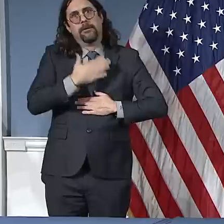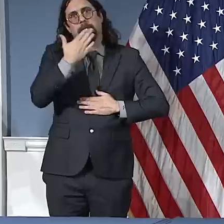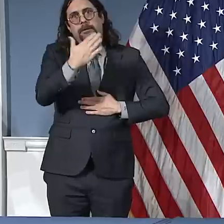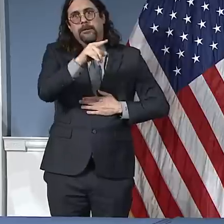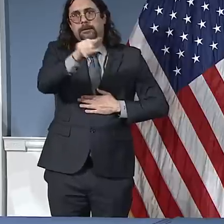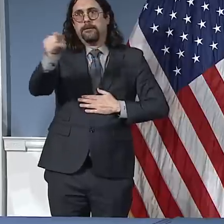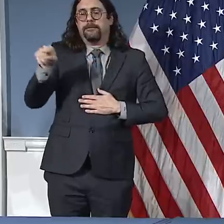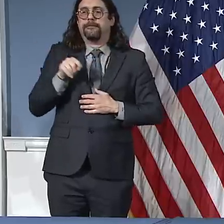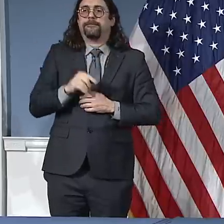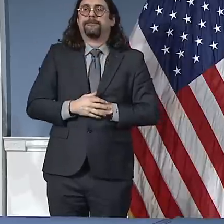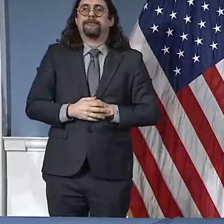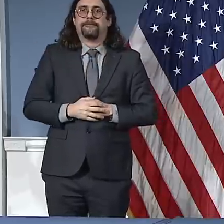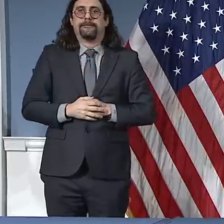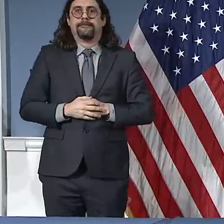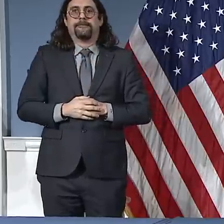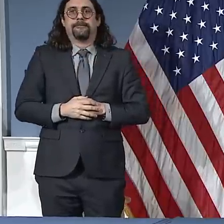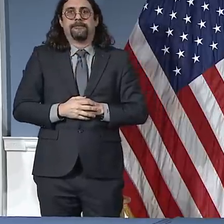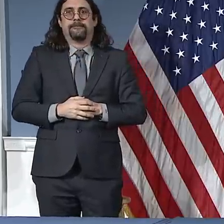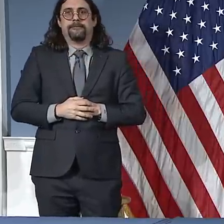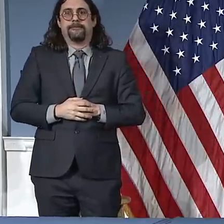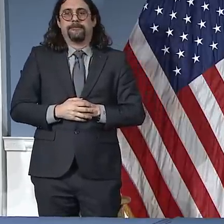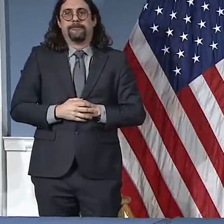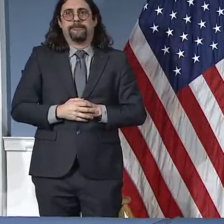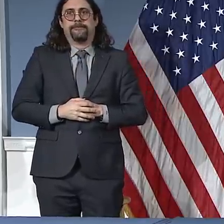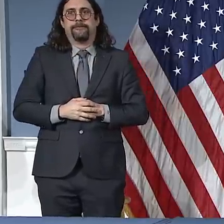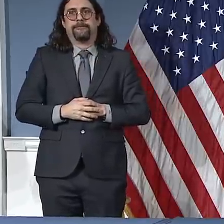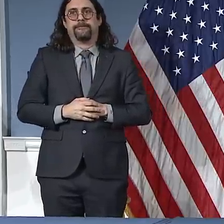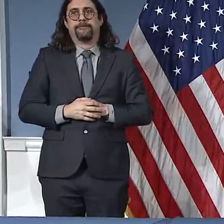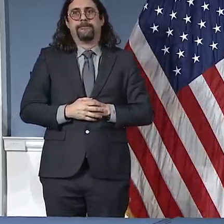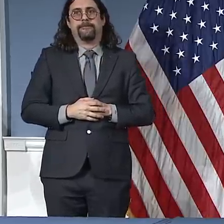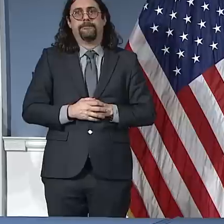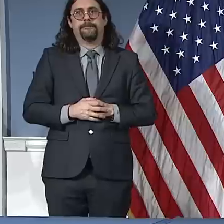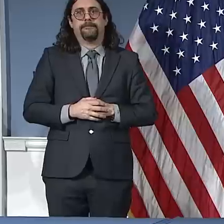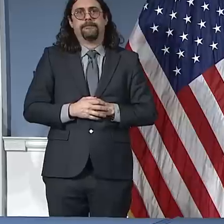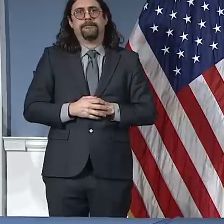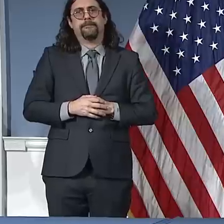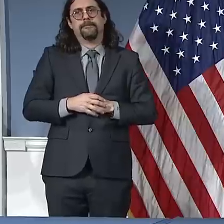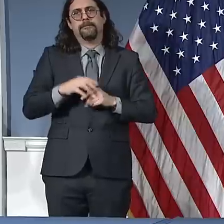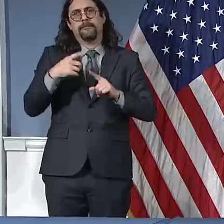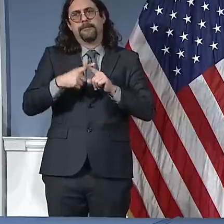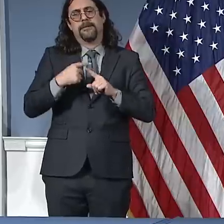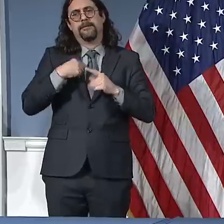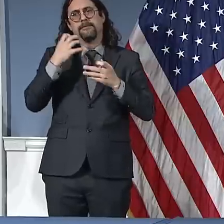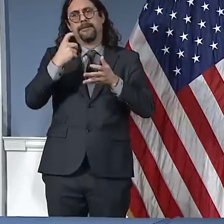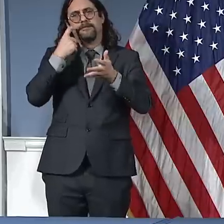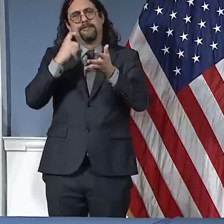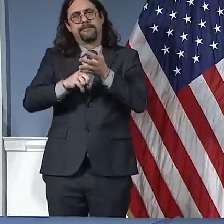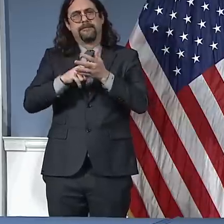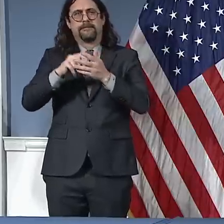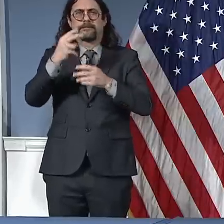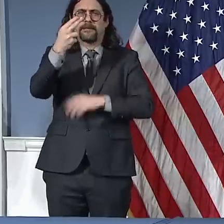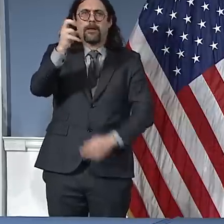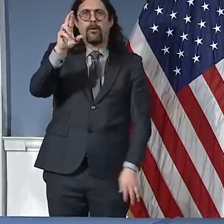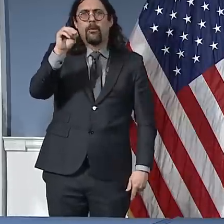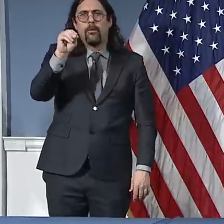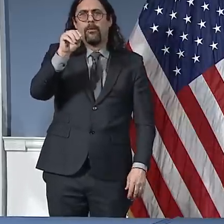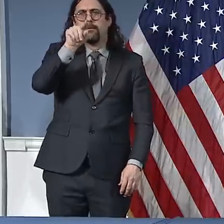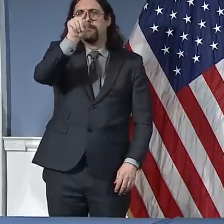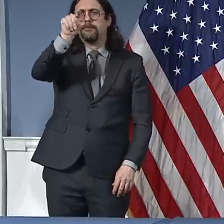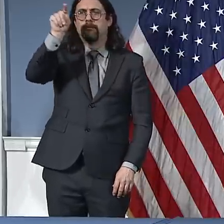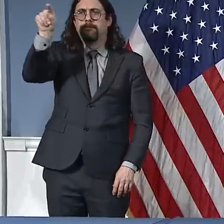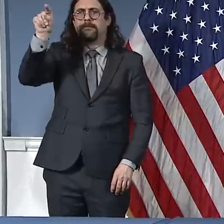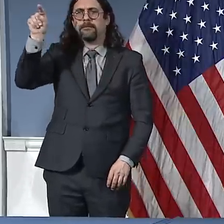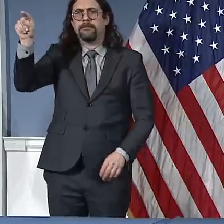people each day, but there's some unsung heroes out there that really deserve our thanks because they're keeping this whole place running in the most